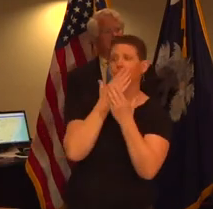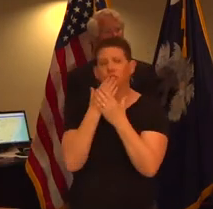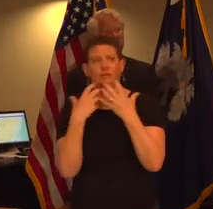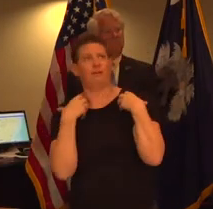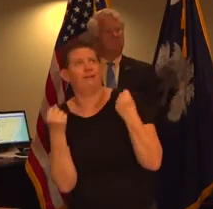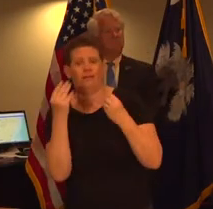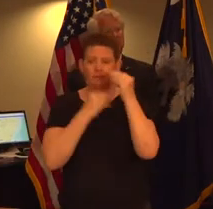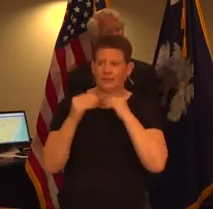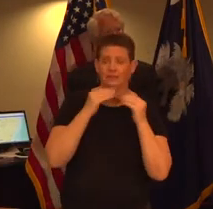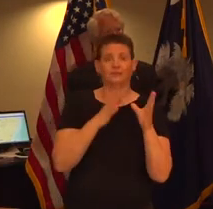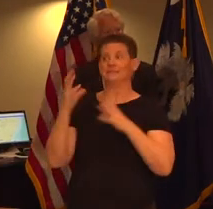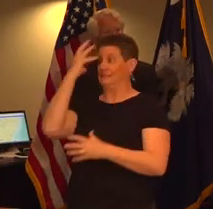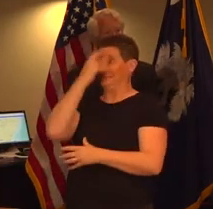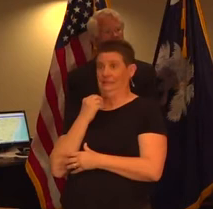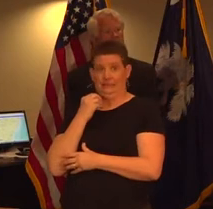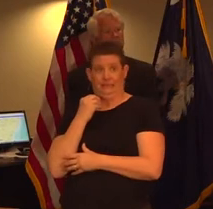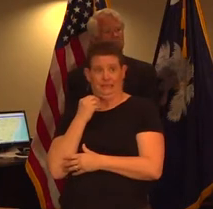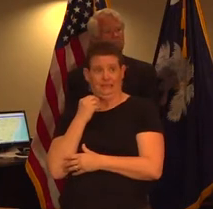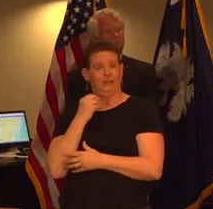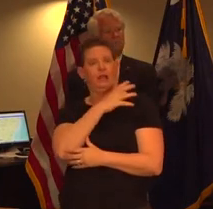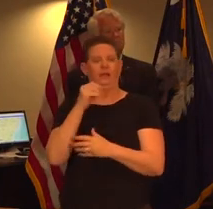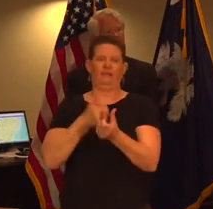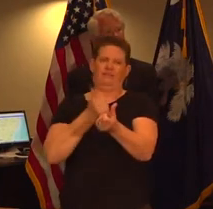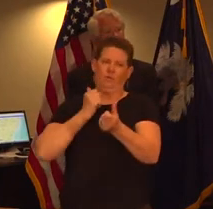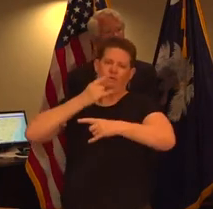plenty of sleep and avoid alcohol and drugs